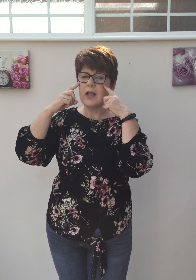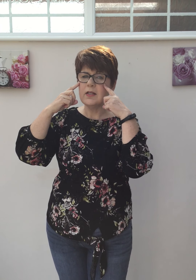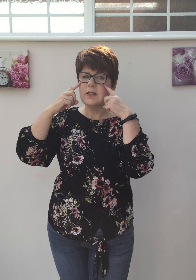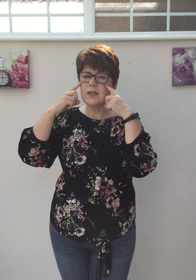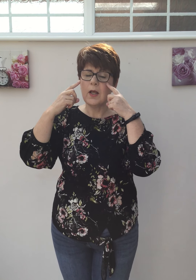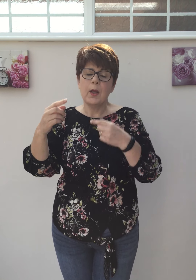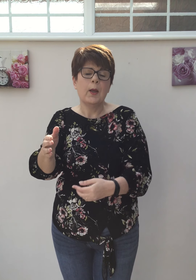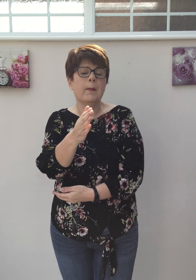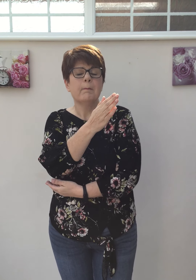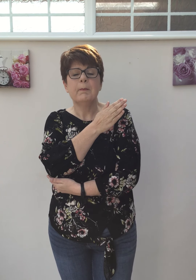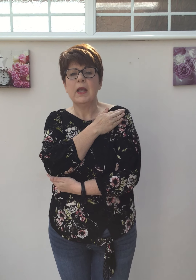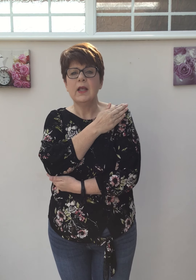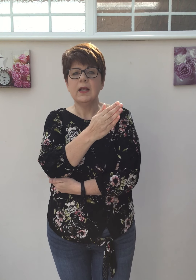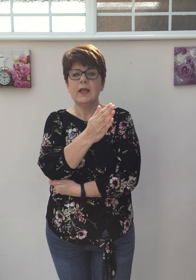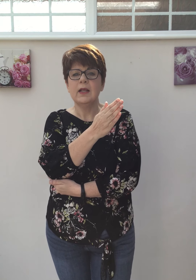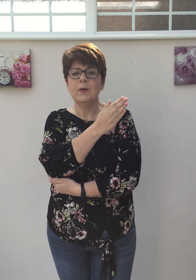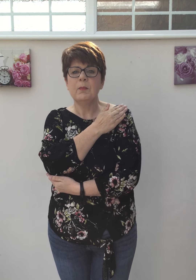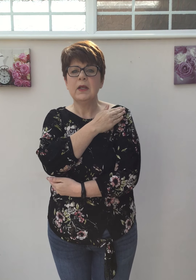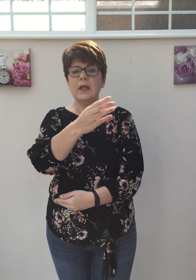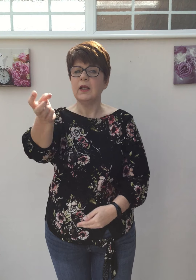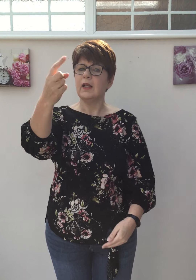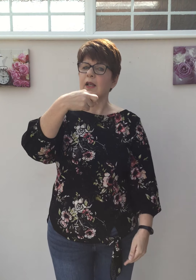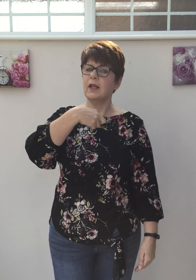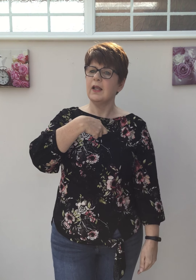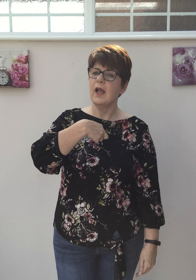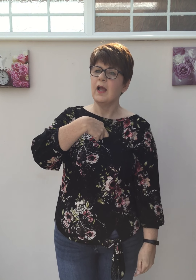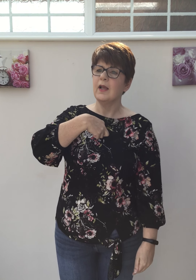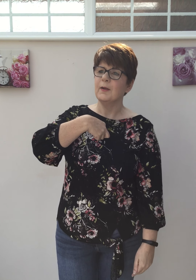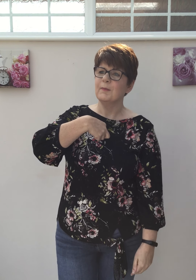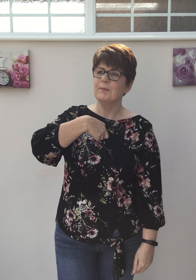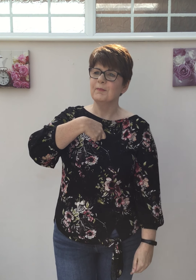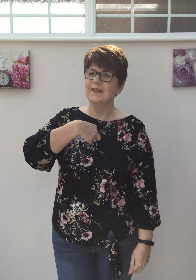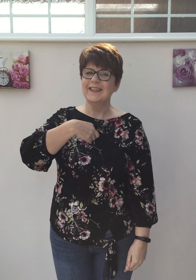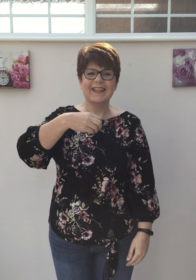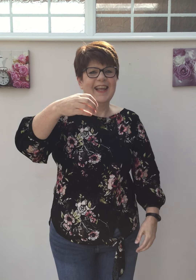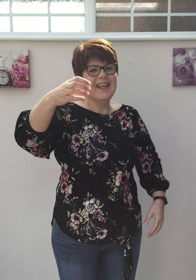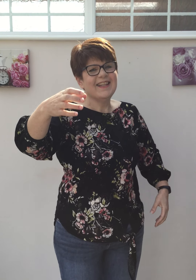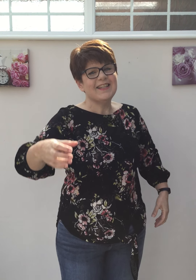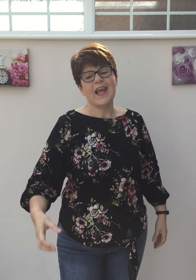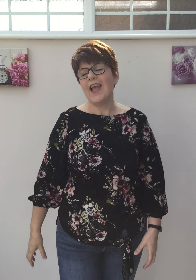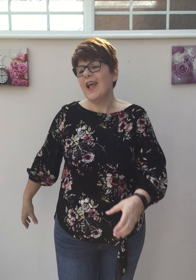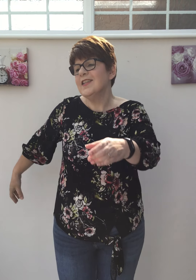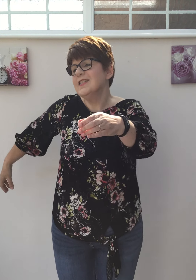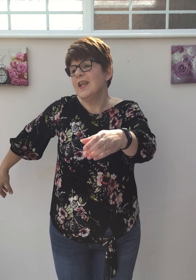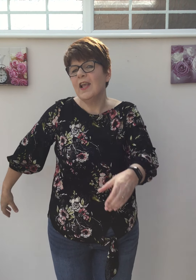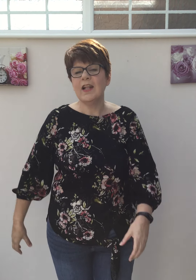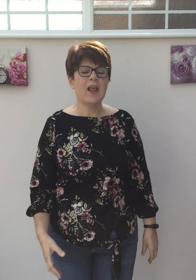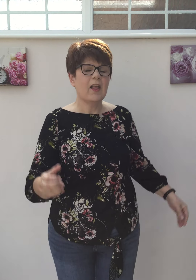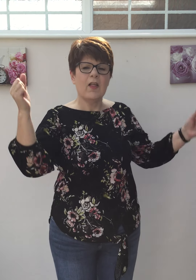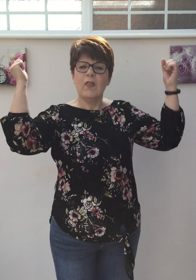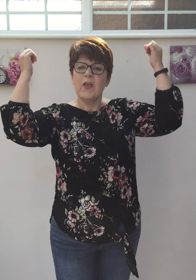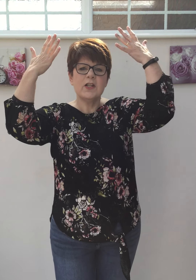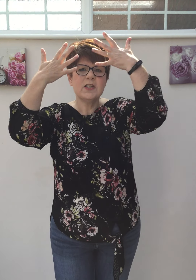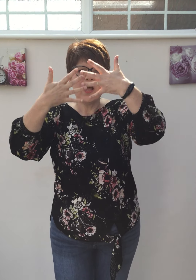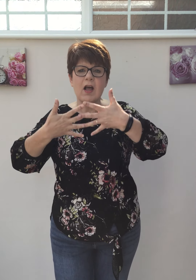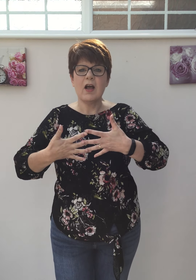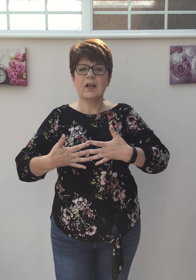know we'll alright Dancing in the dark